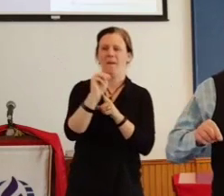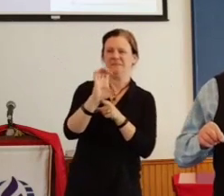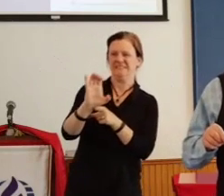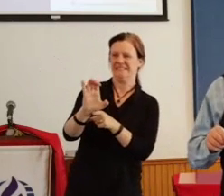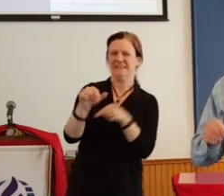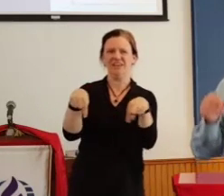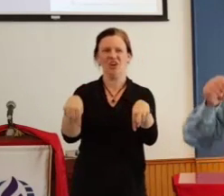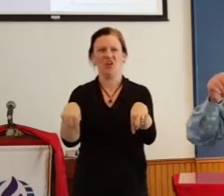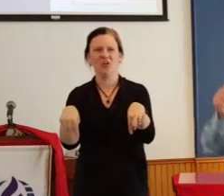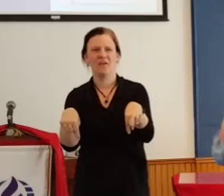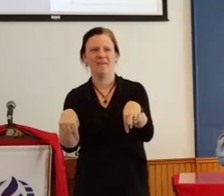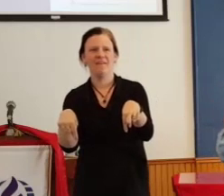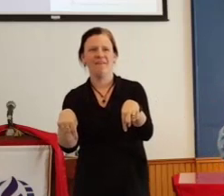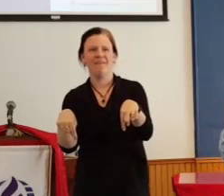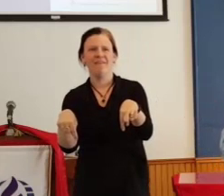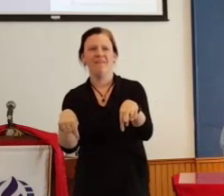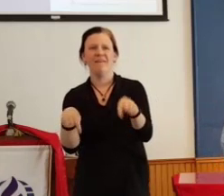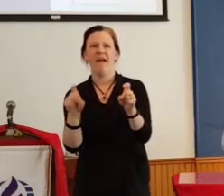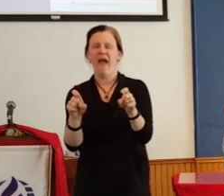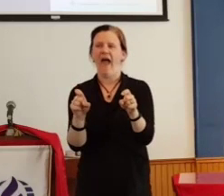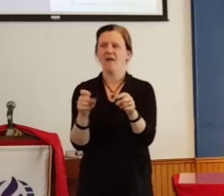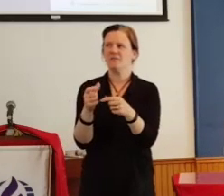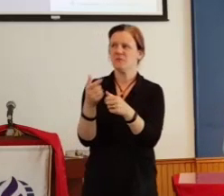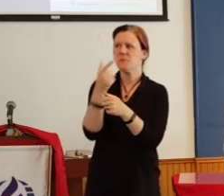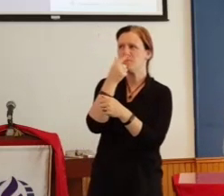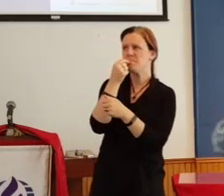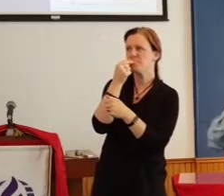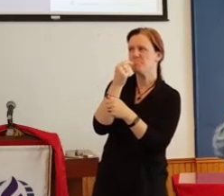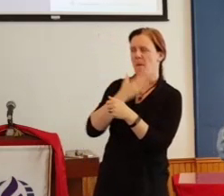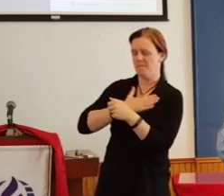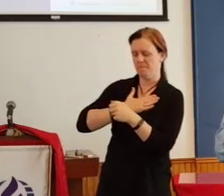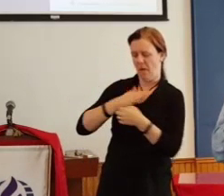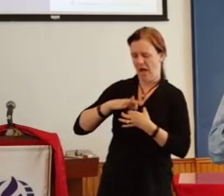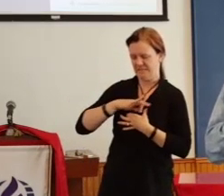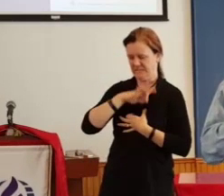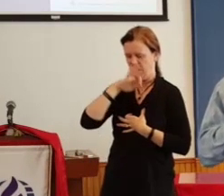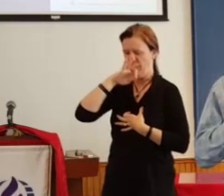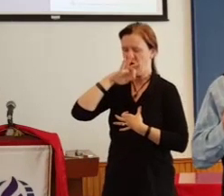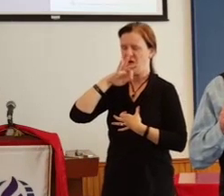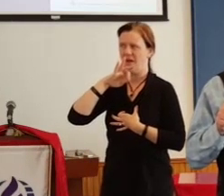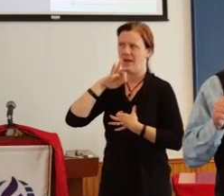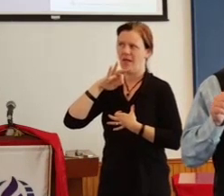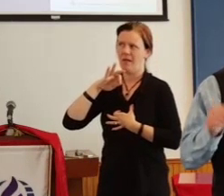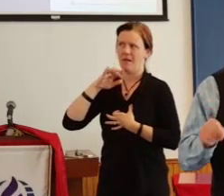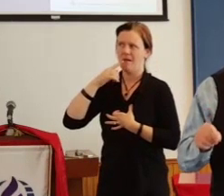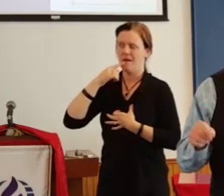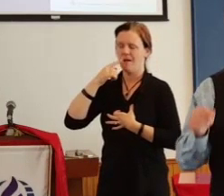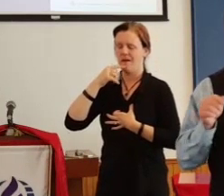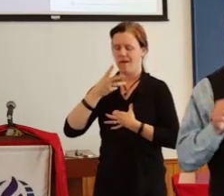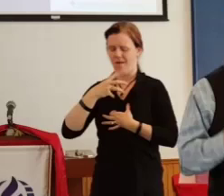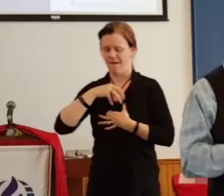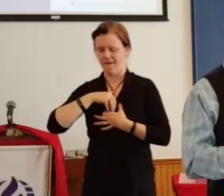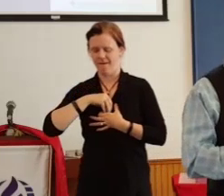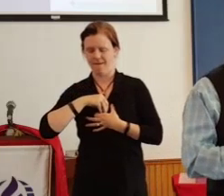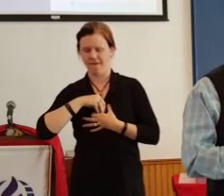We have to allow that Spirit that wants to send us into new places work and lead us.